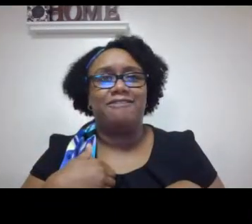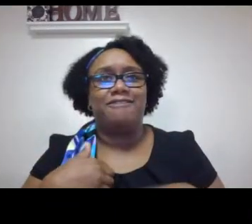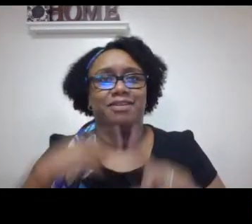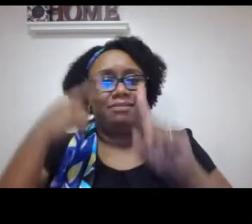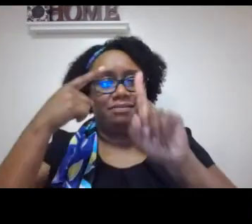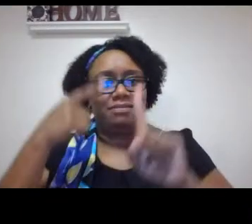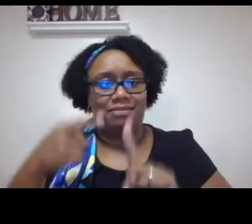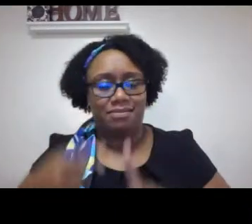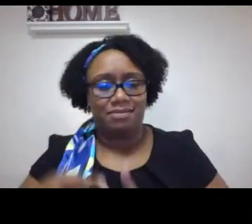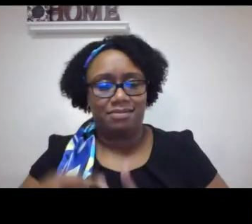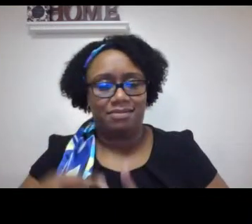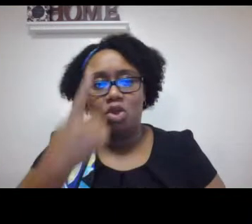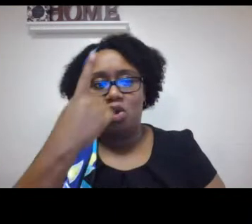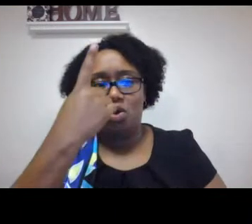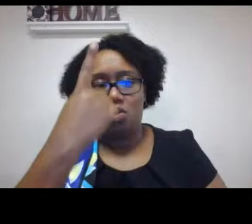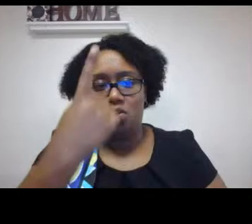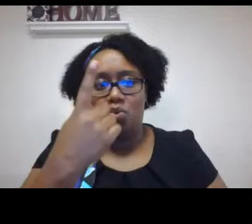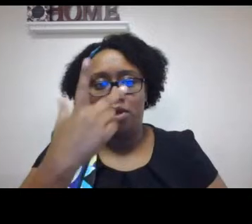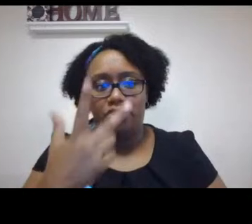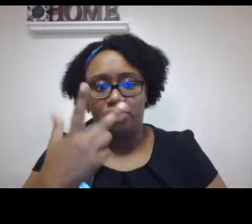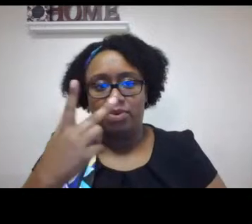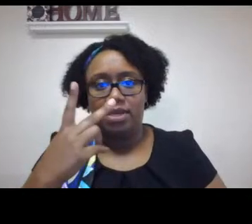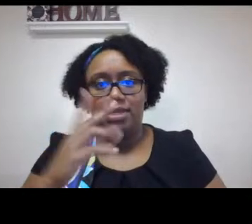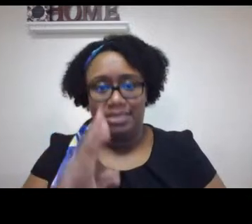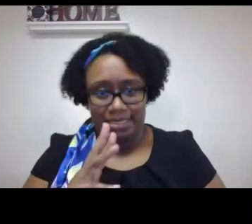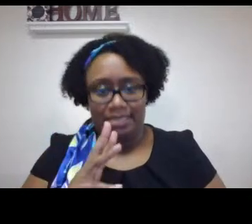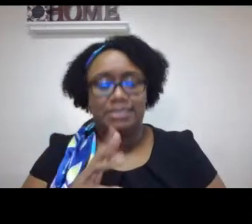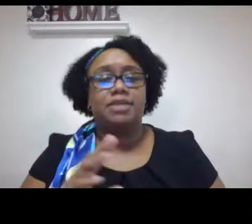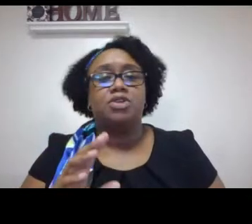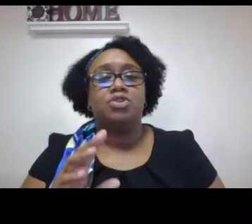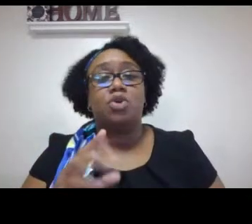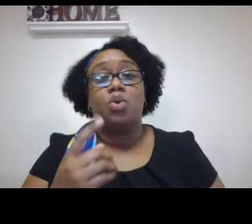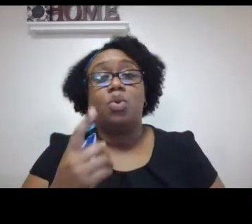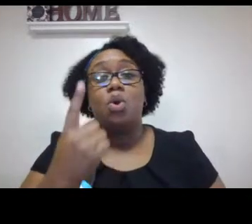newborn hearing screening system that